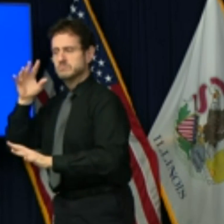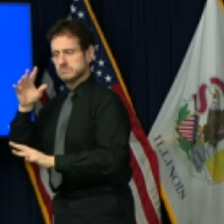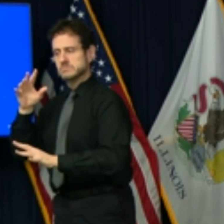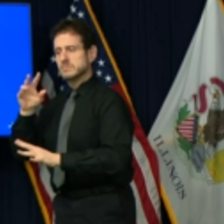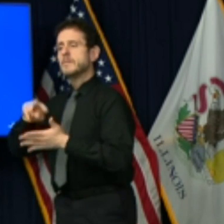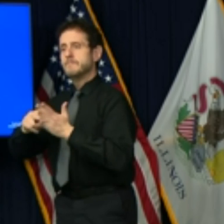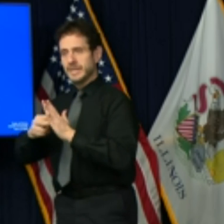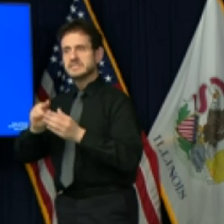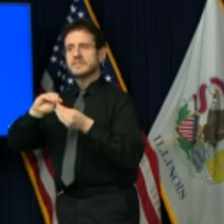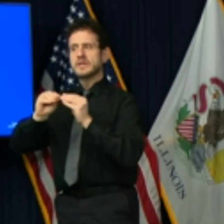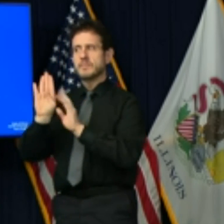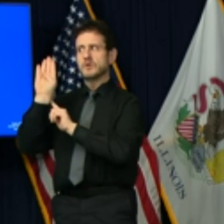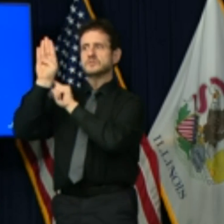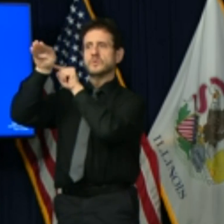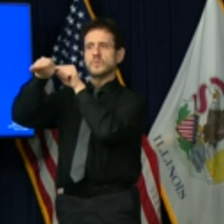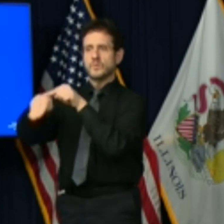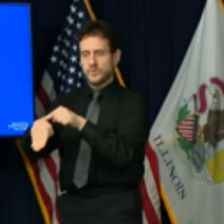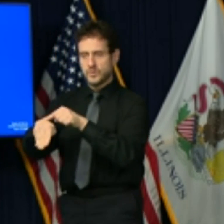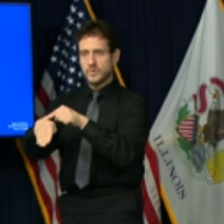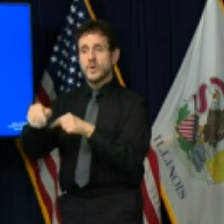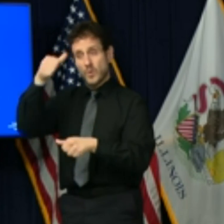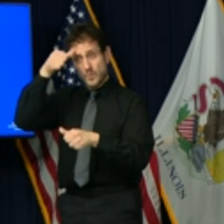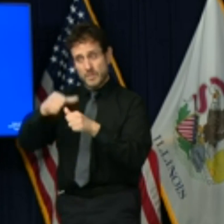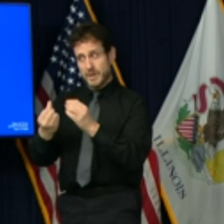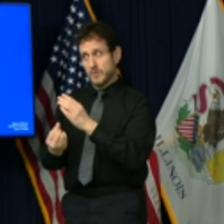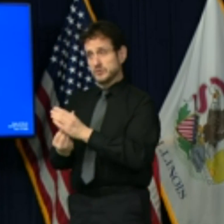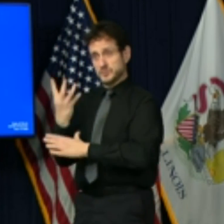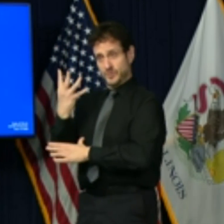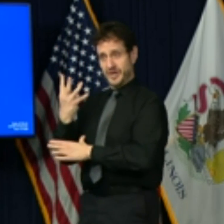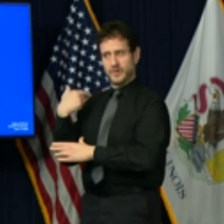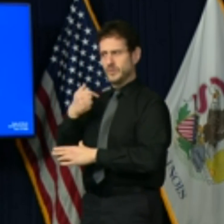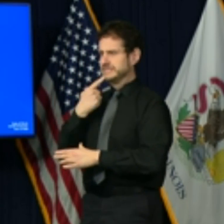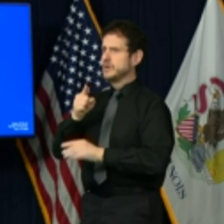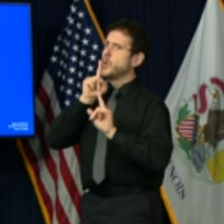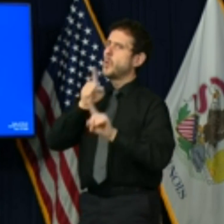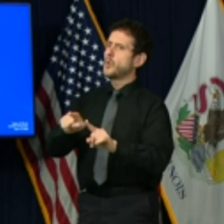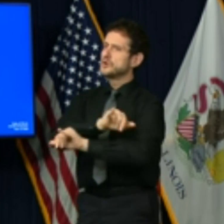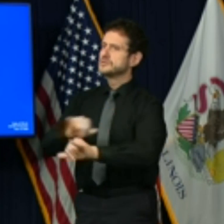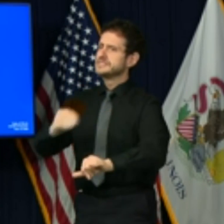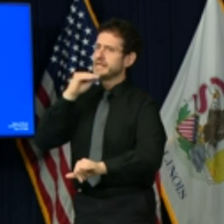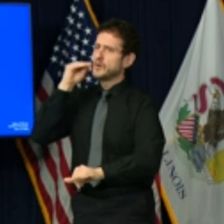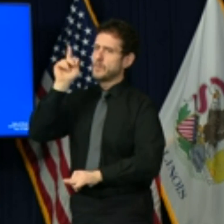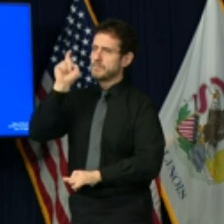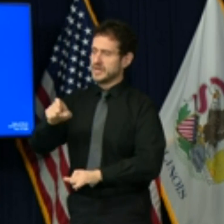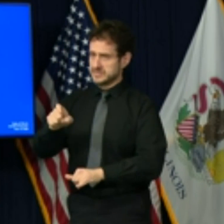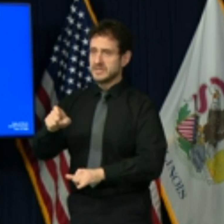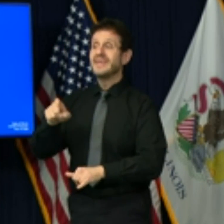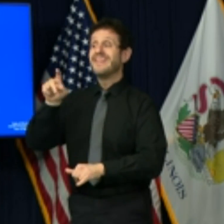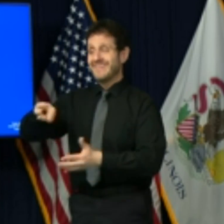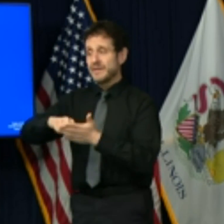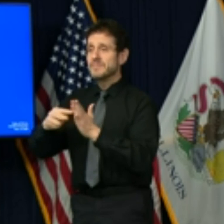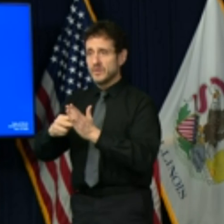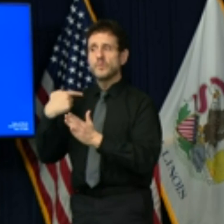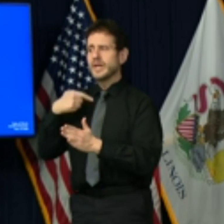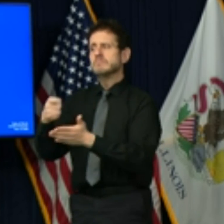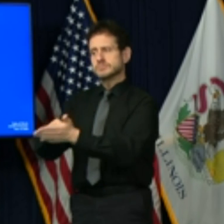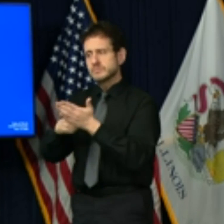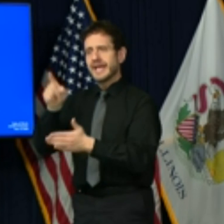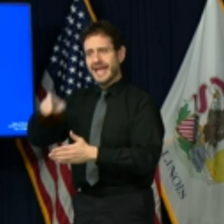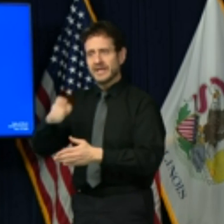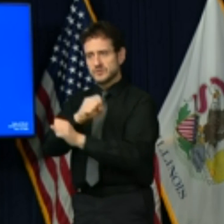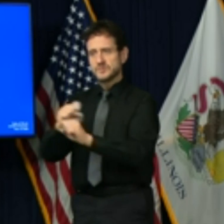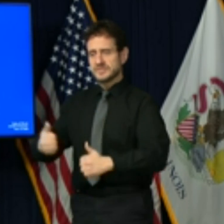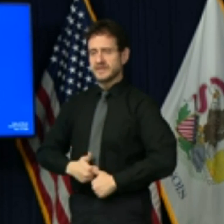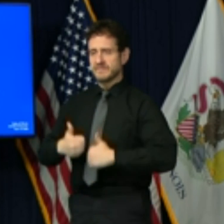we had last spring, when the choice between saving lives and saving livelihoods was even more stark. Tier 3